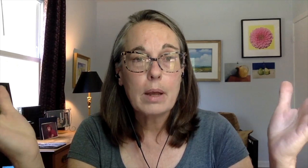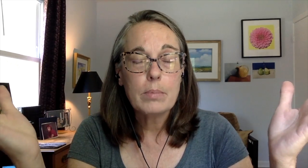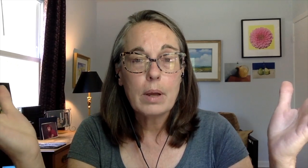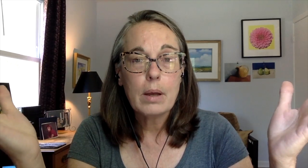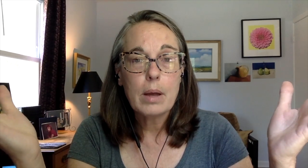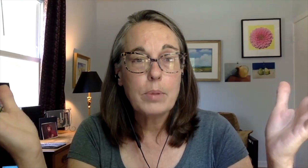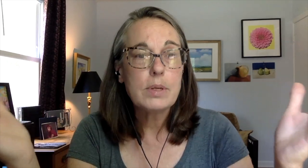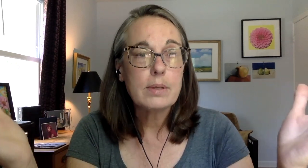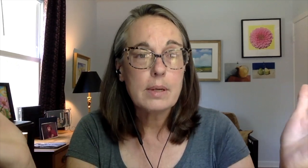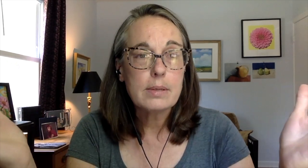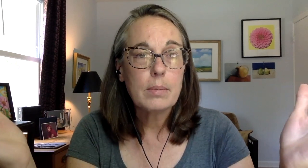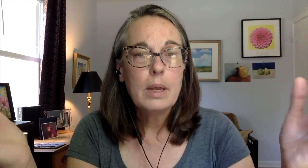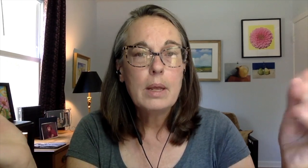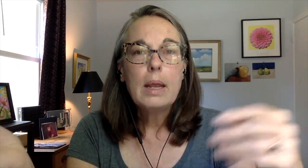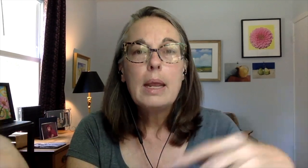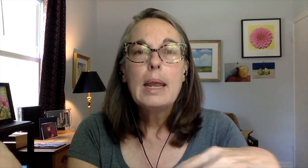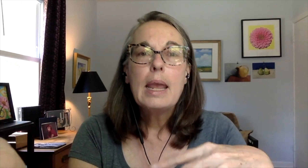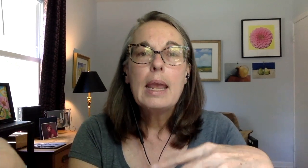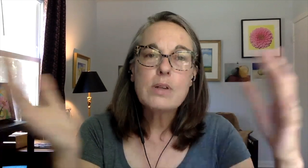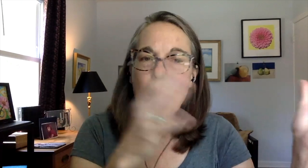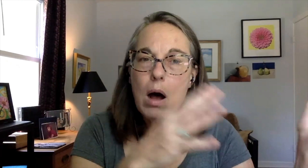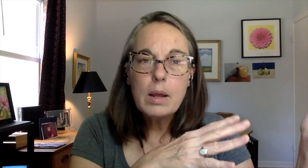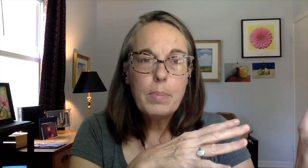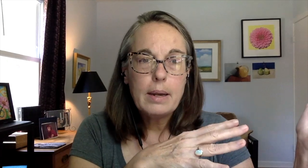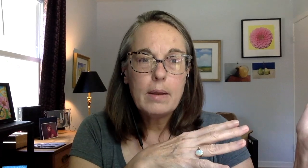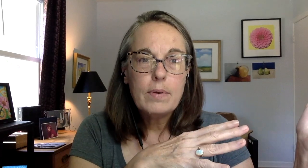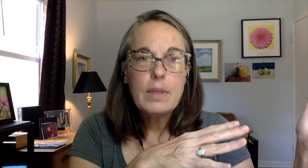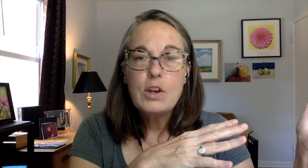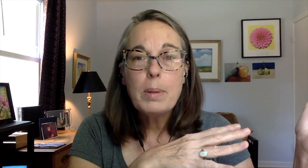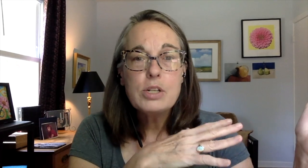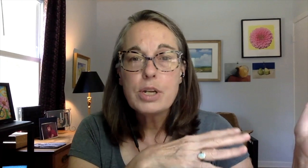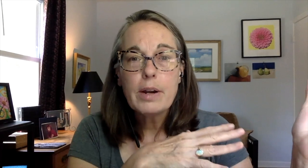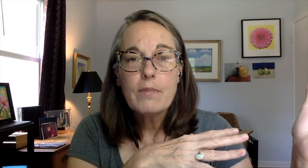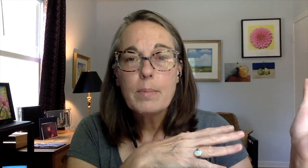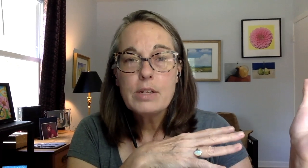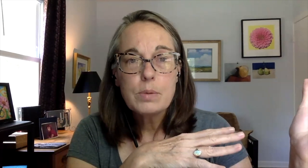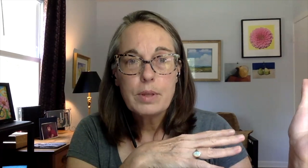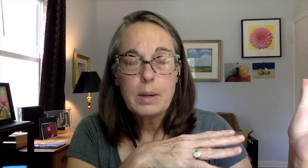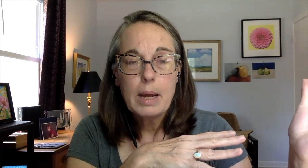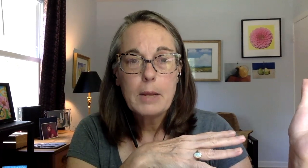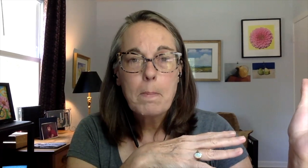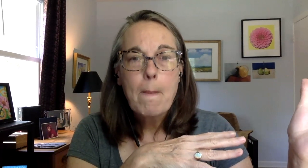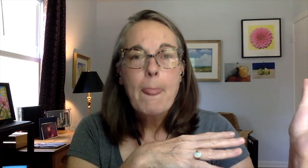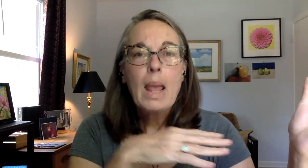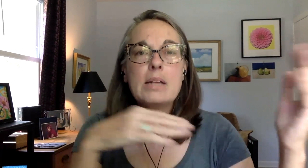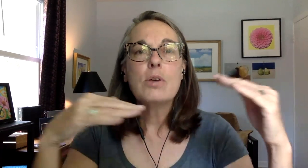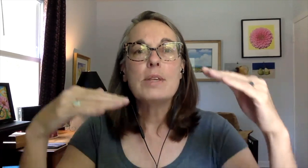um, abusing the system. If it's all competitive, then nobody's sharing information with anybody. And so this